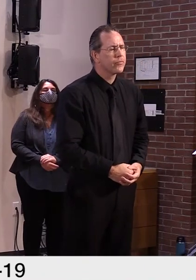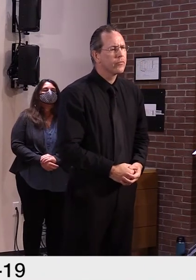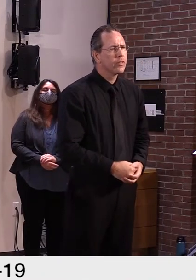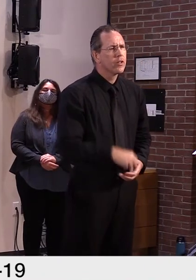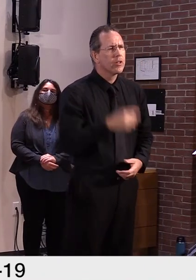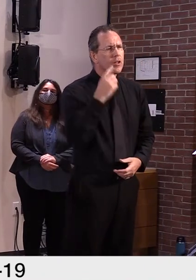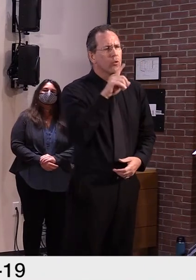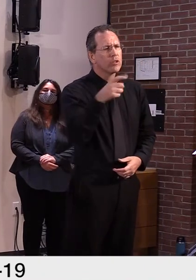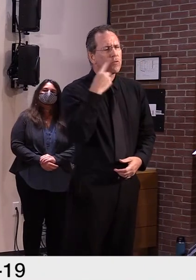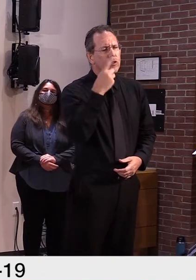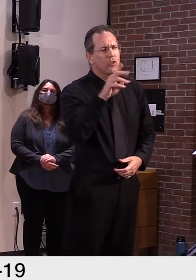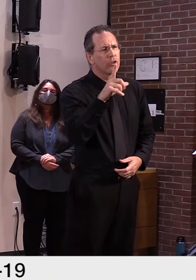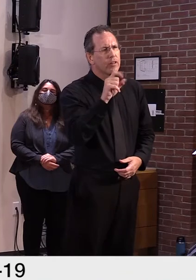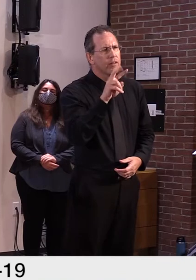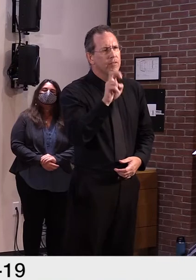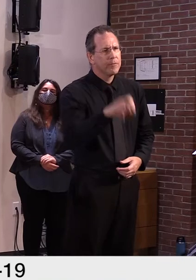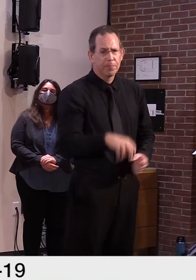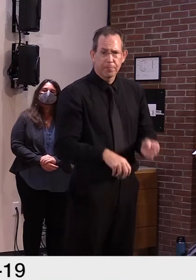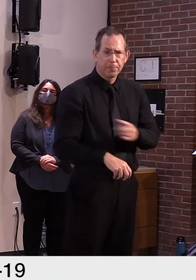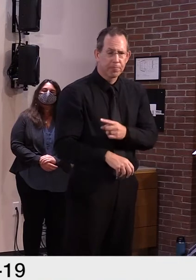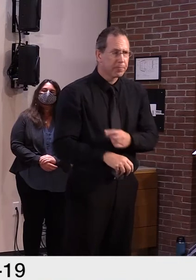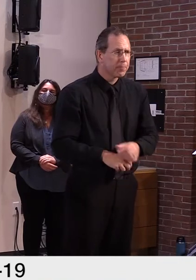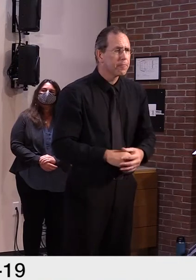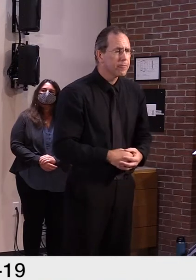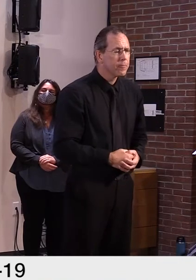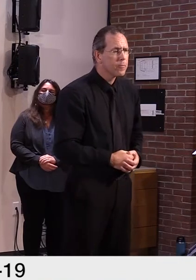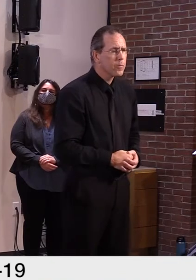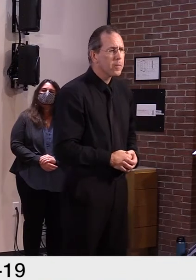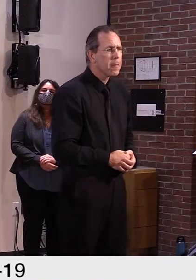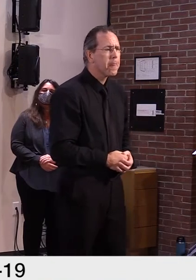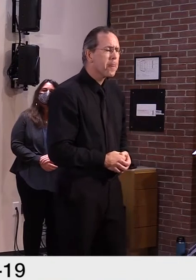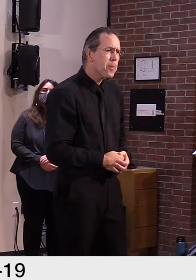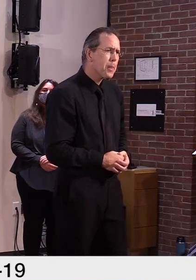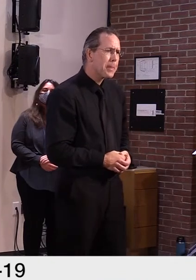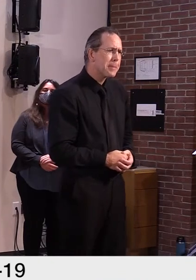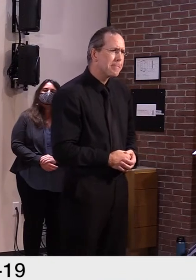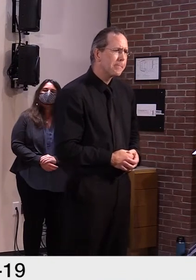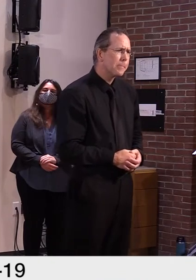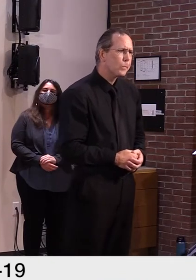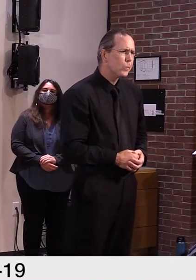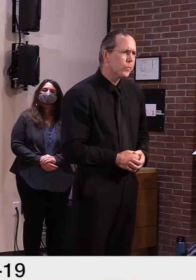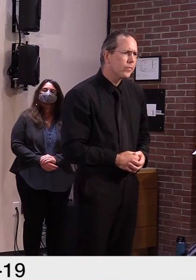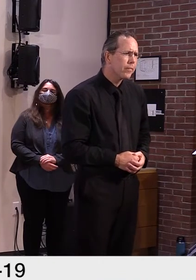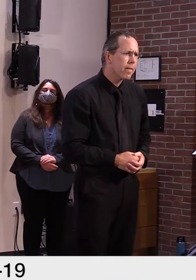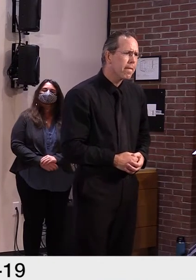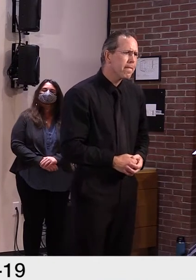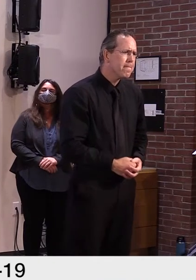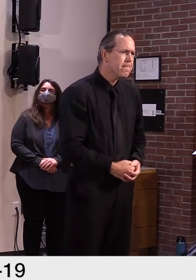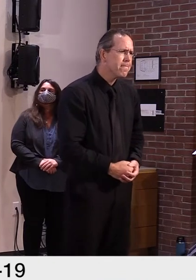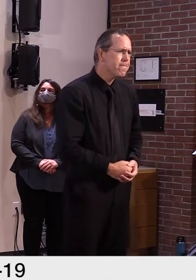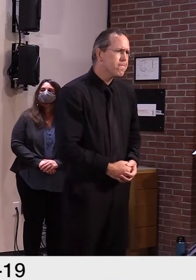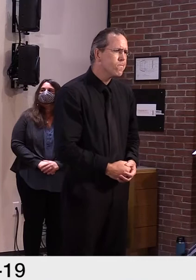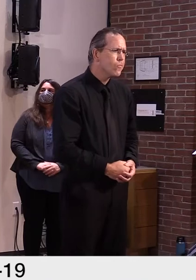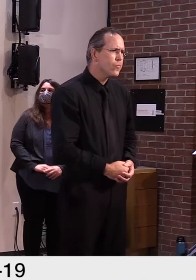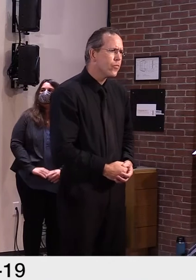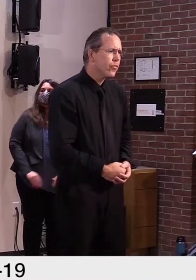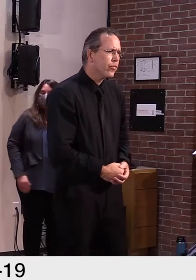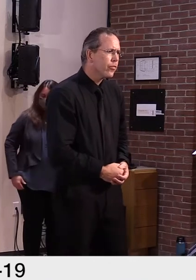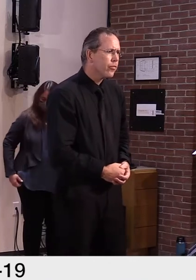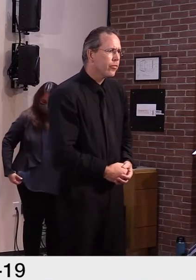people with positive COVID tests knowingly violating quarantine requirements, including